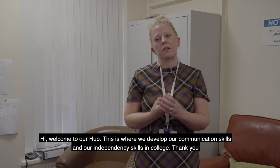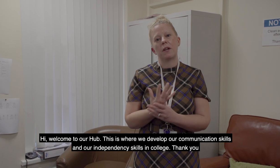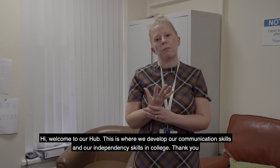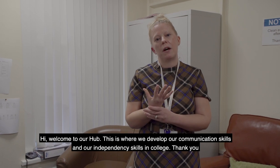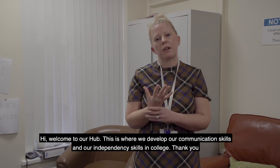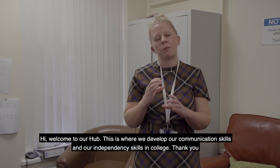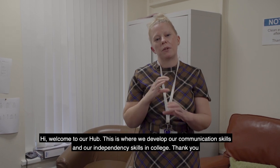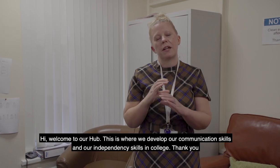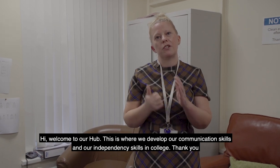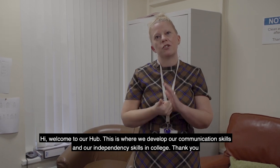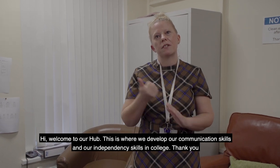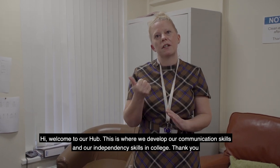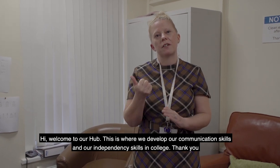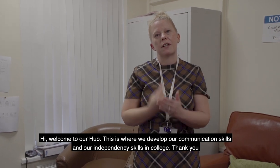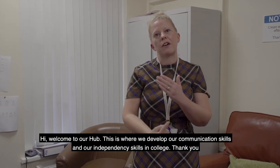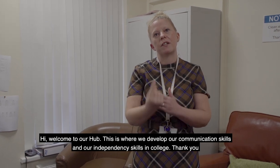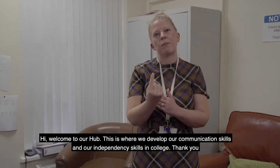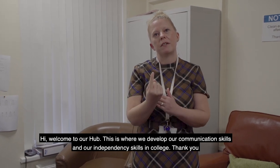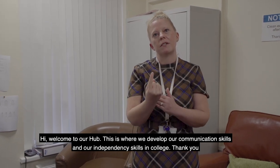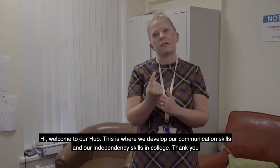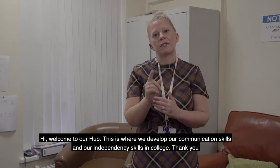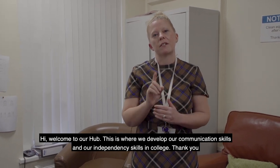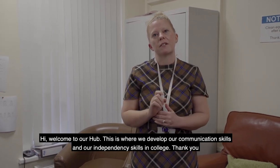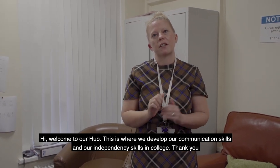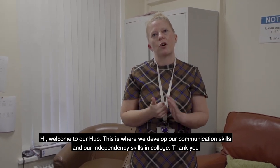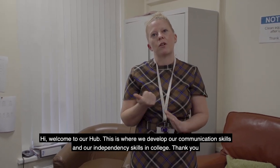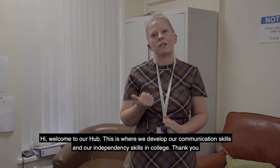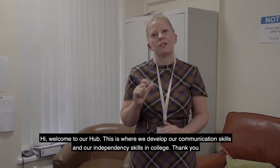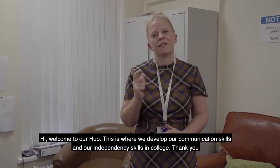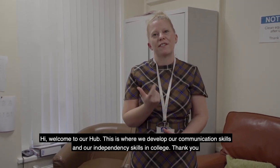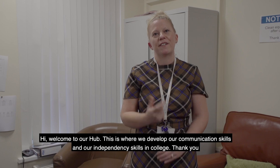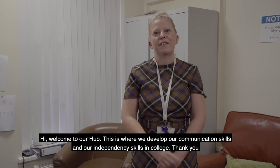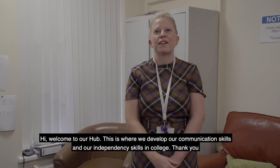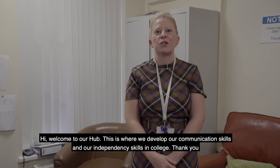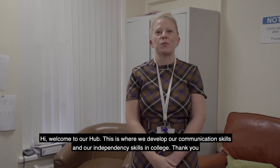develop our communication skills and our independence skills in college. Thank you.